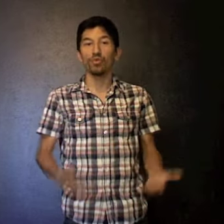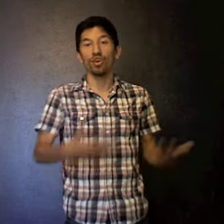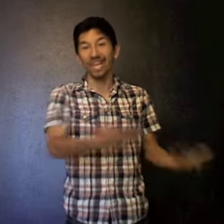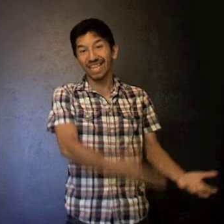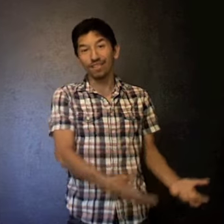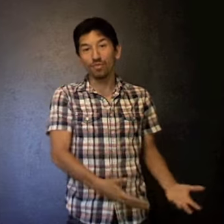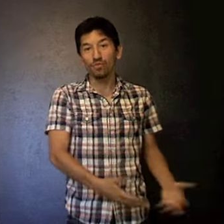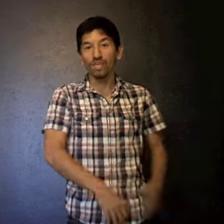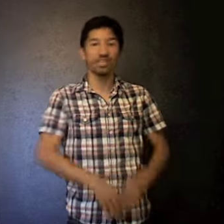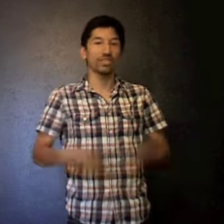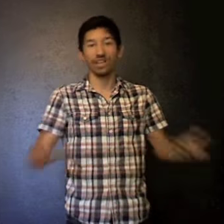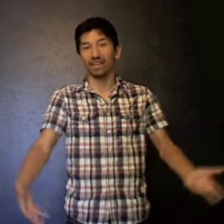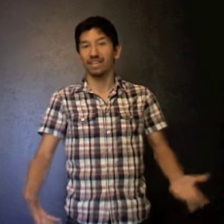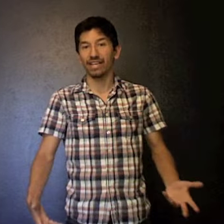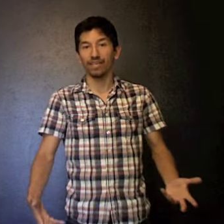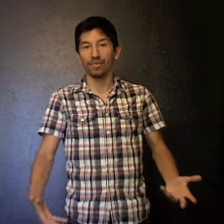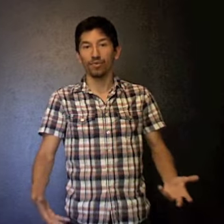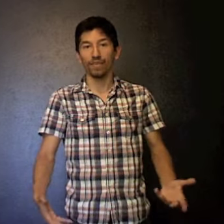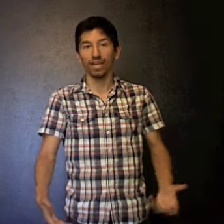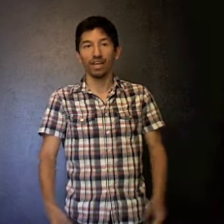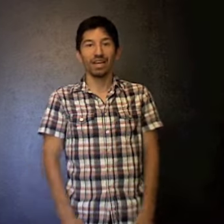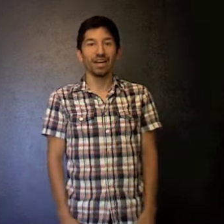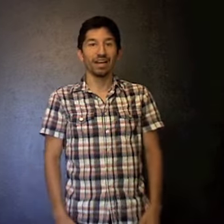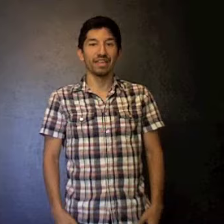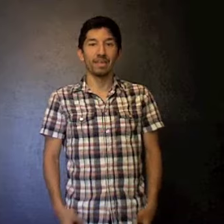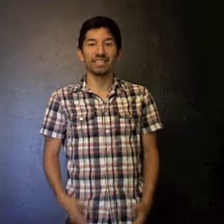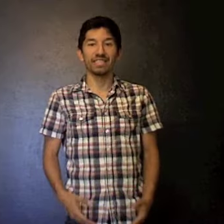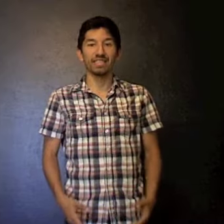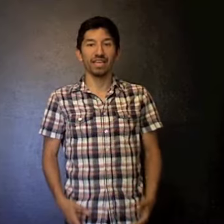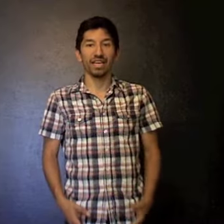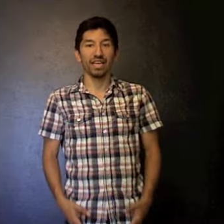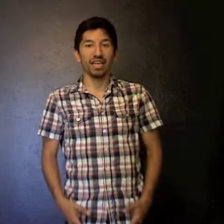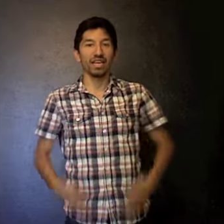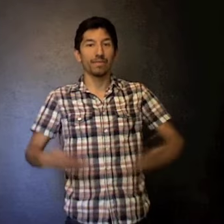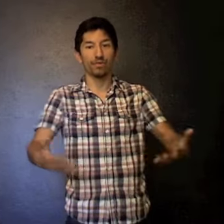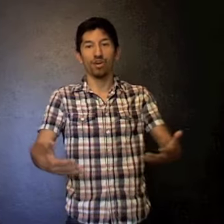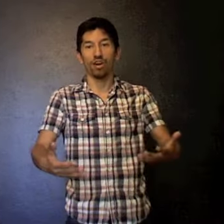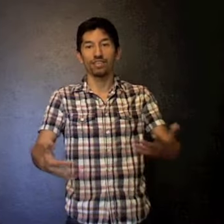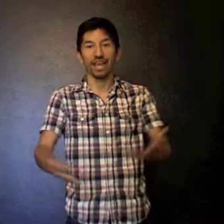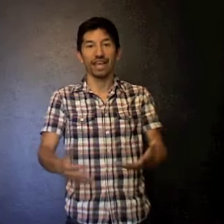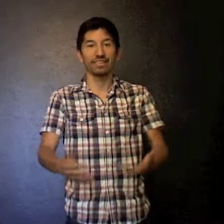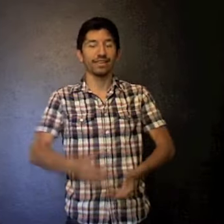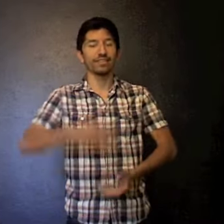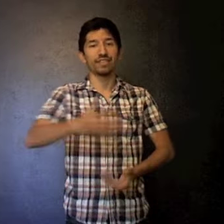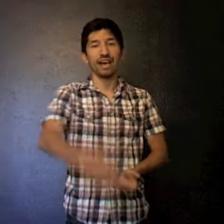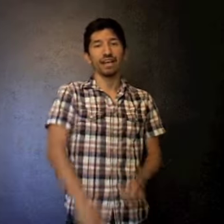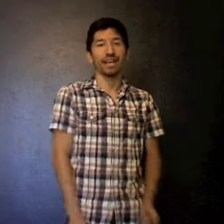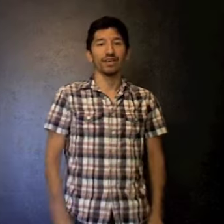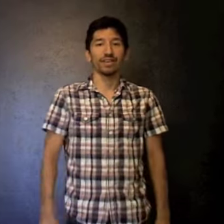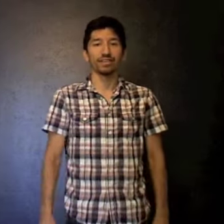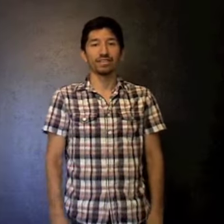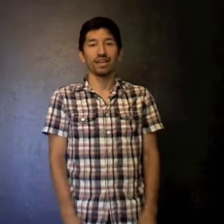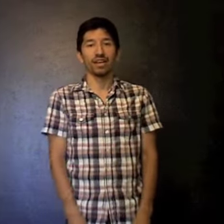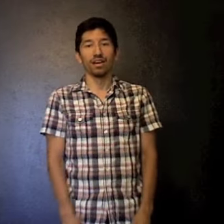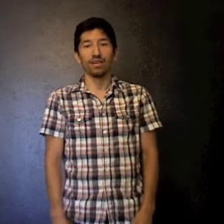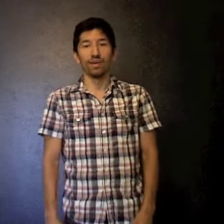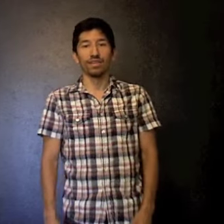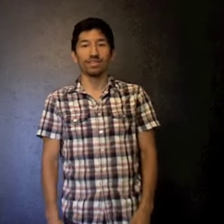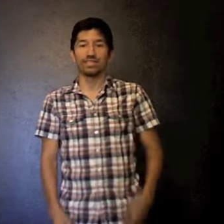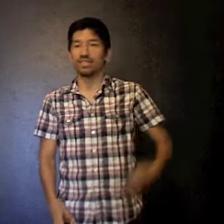are in the movie, then you're going to like the movie. They basically come across as their stock characters, whether it's the